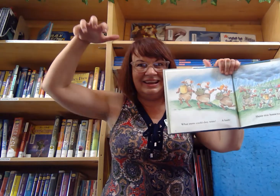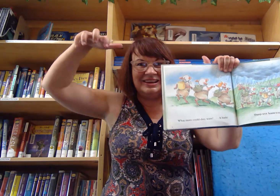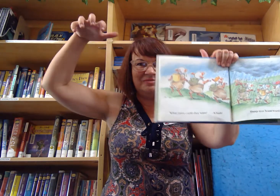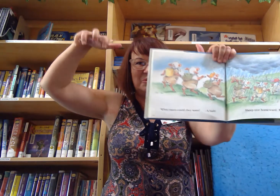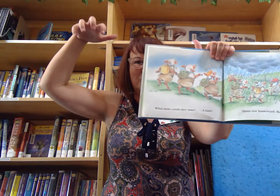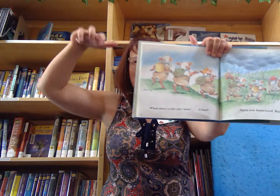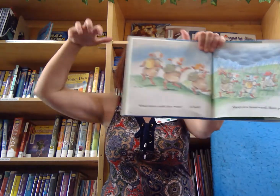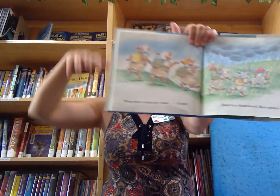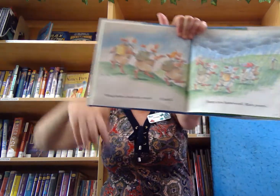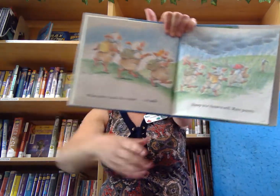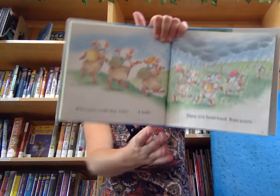Rain pours.